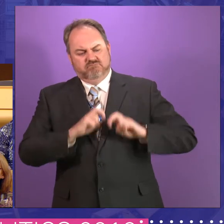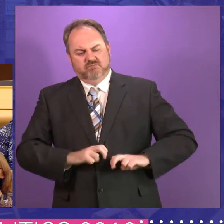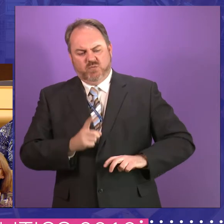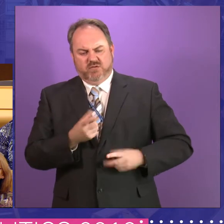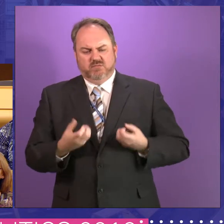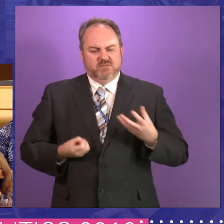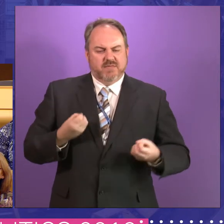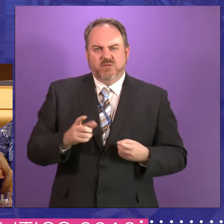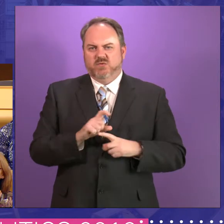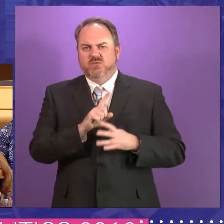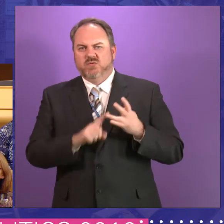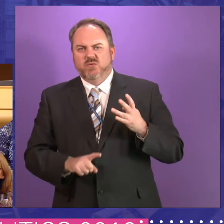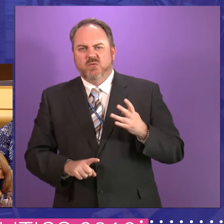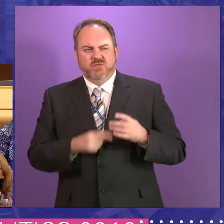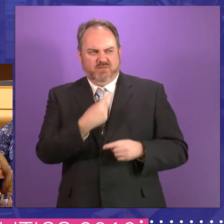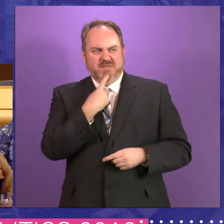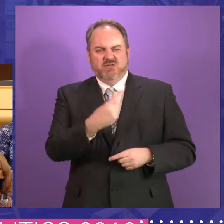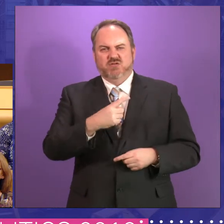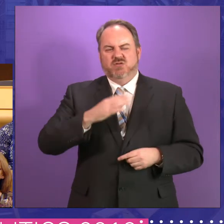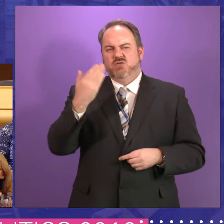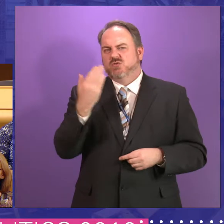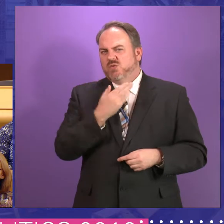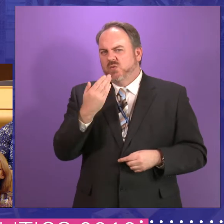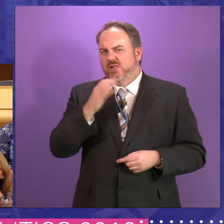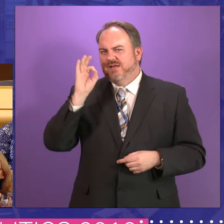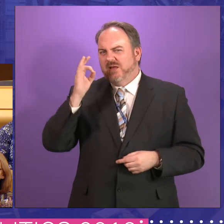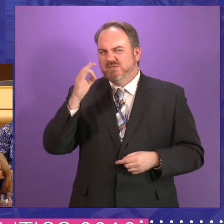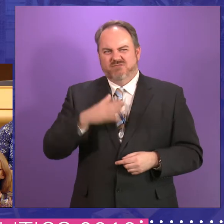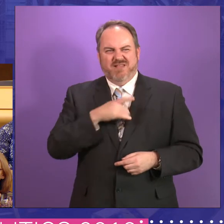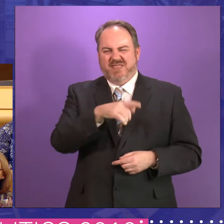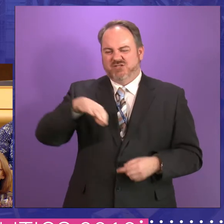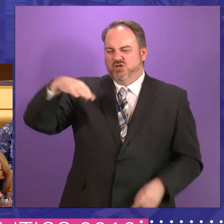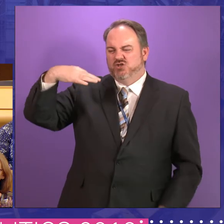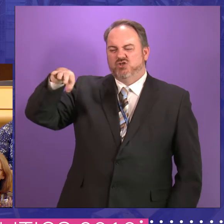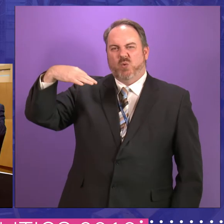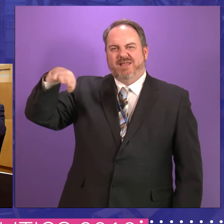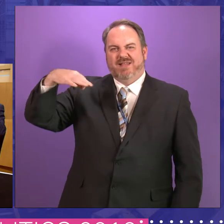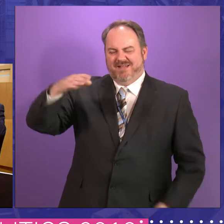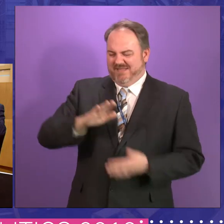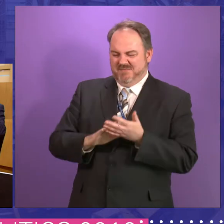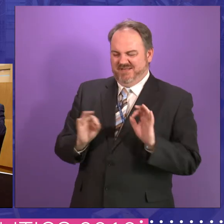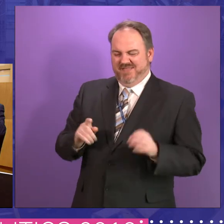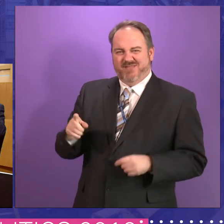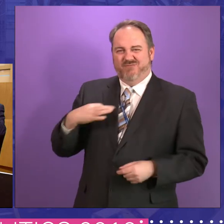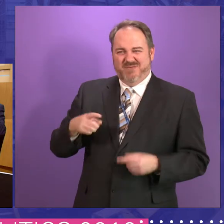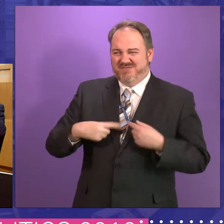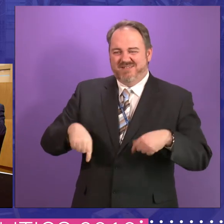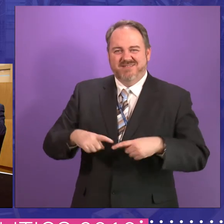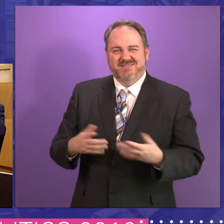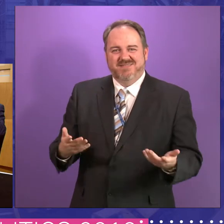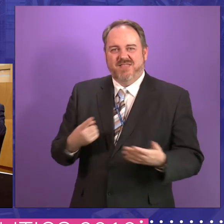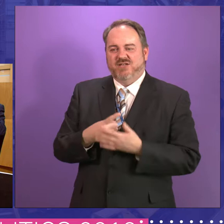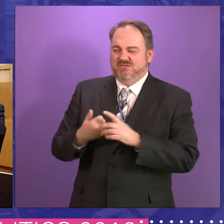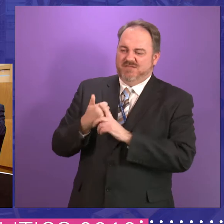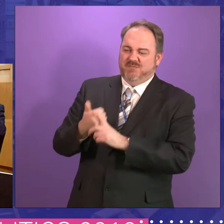councils and school councils and, and, they're just a token paper exercise. They don't represent the MD other than the head